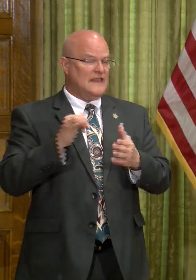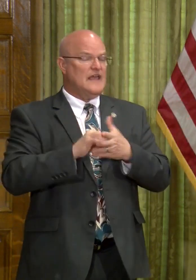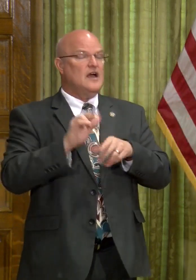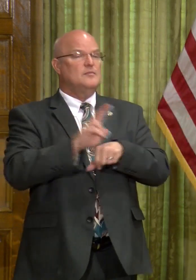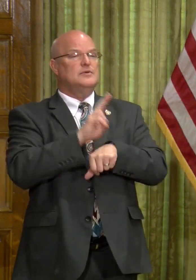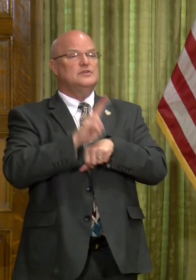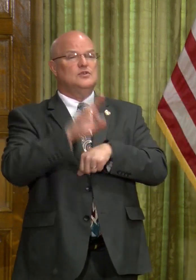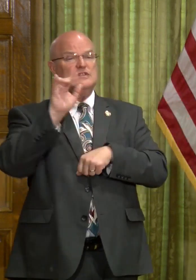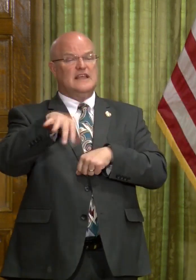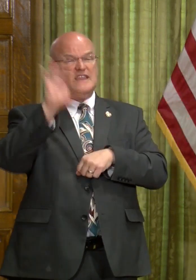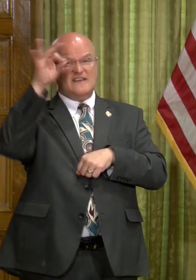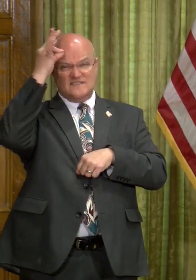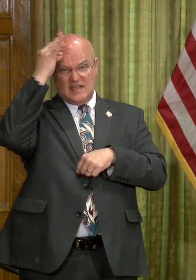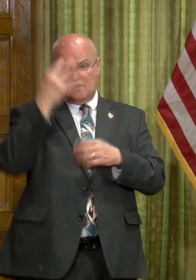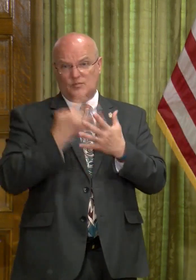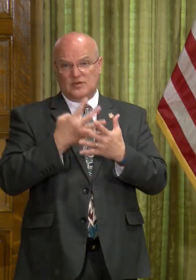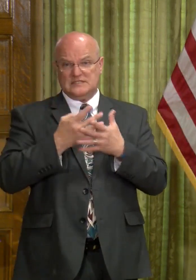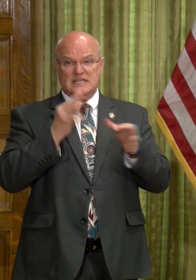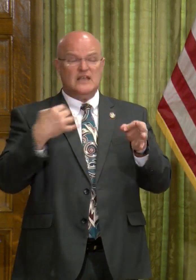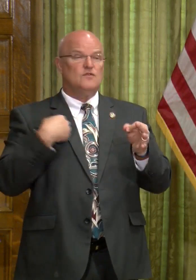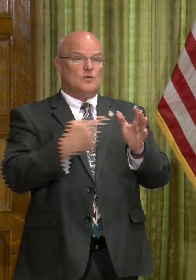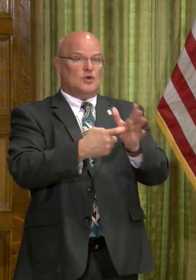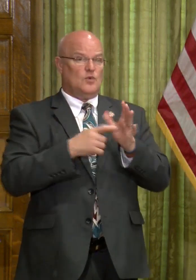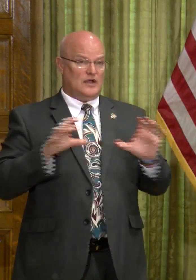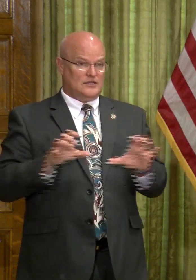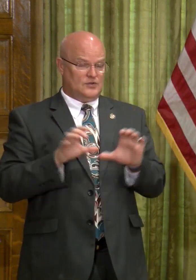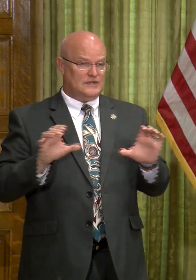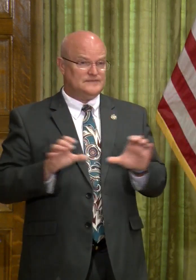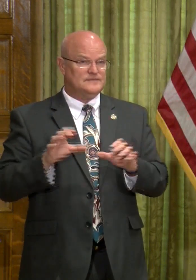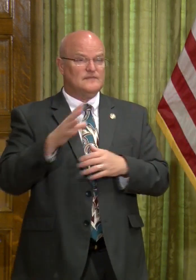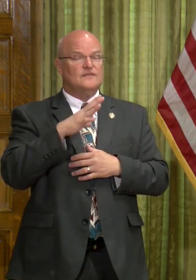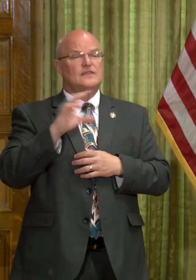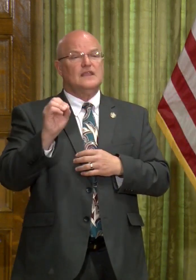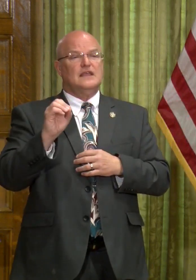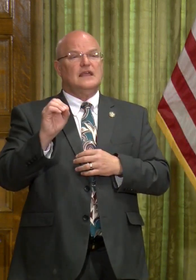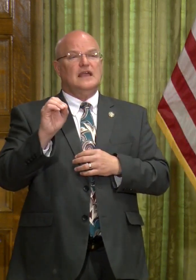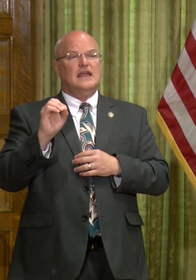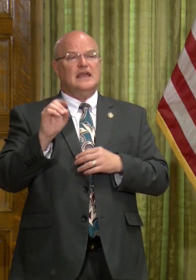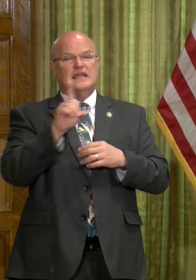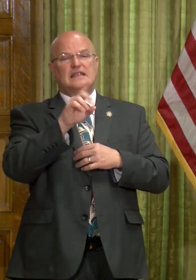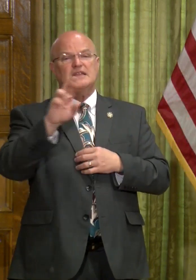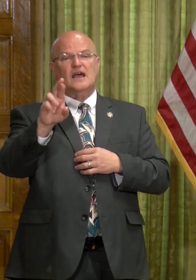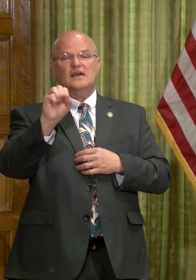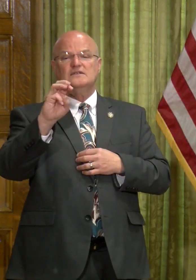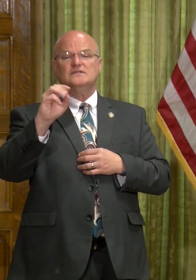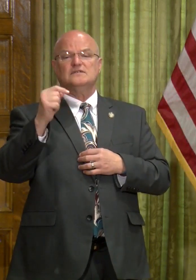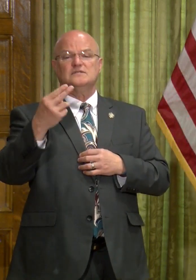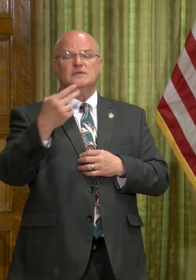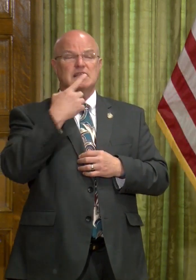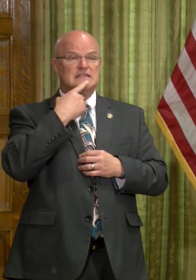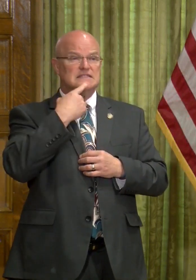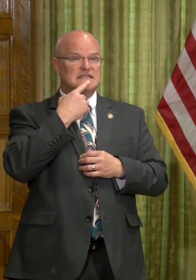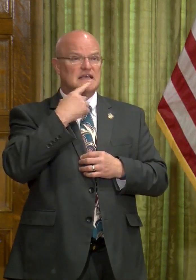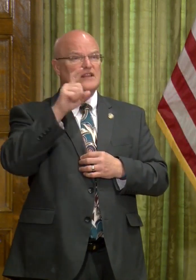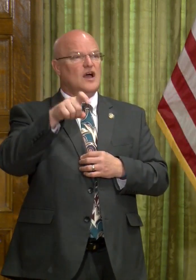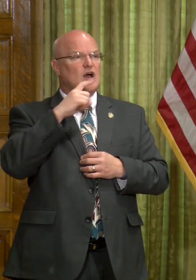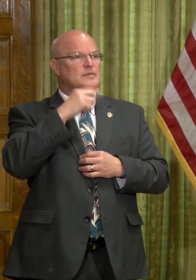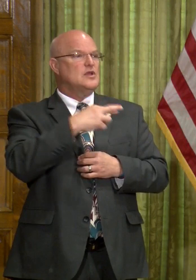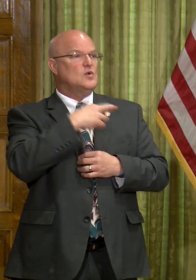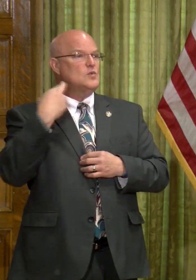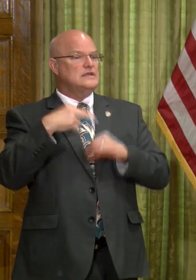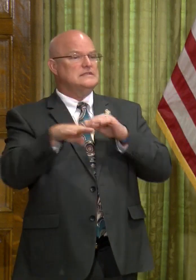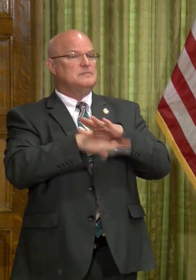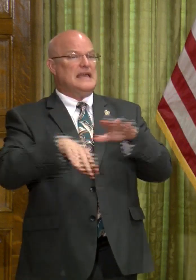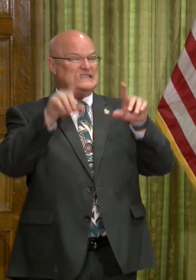that will be used in that federal facility if we're required to do it. And, uh, you know, as Dr. Smith says, you know, there ought to be risk